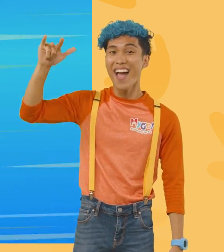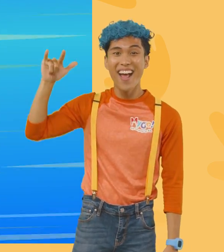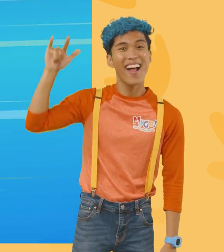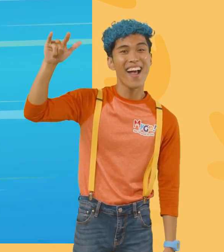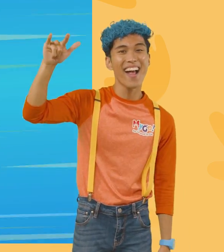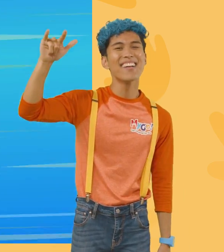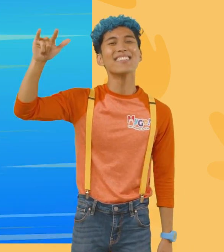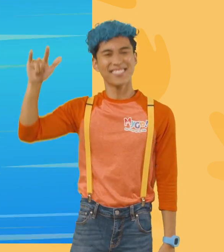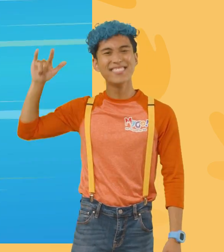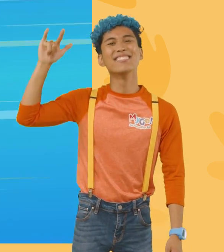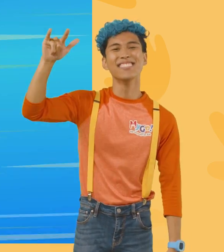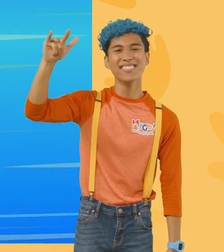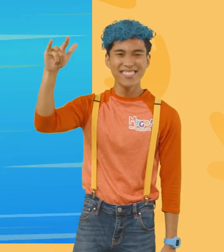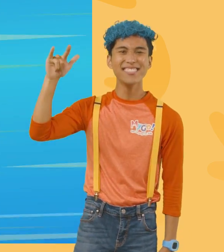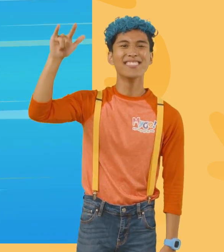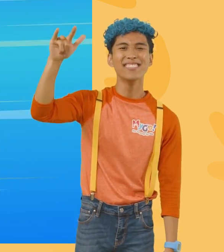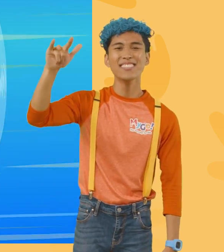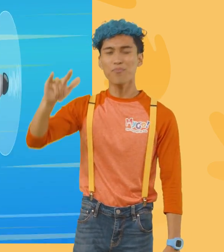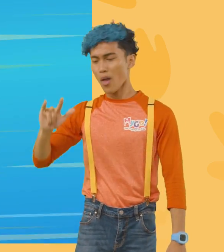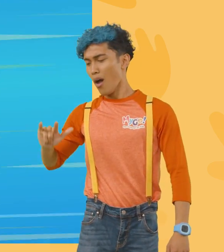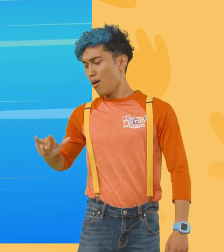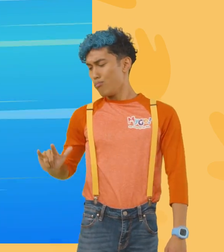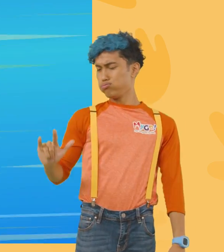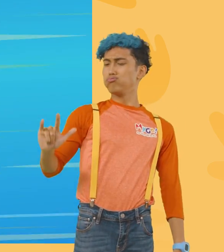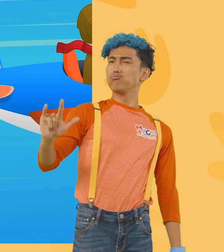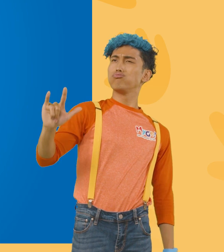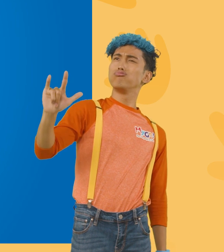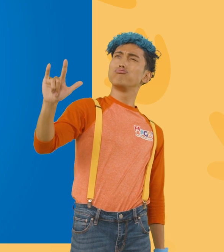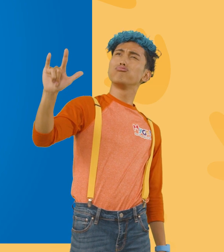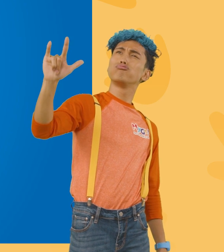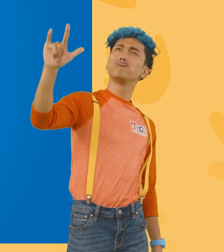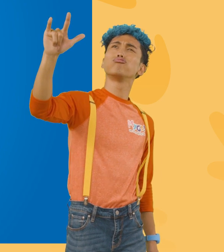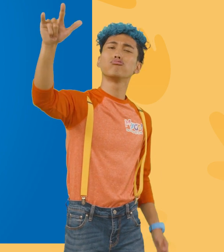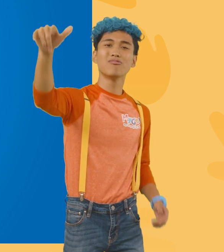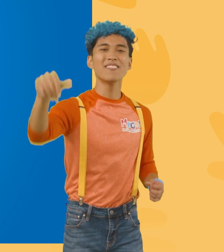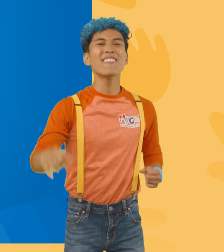Airplanes, airplanes, flying way up high.